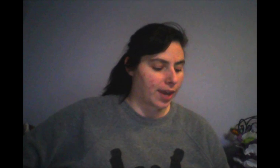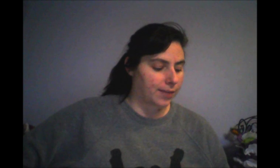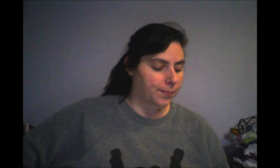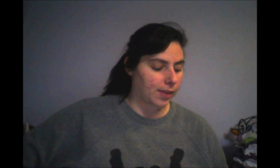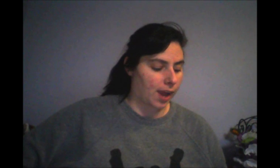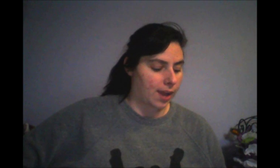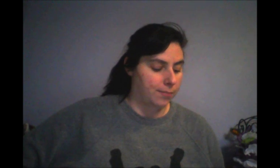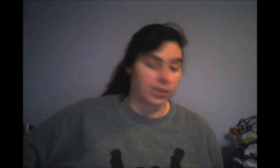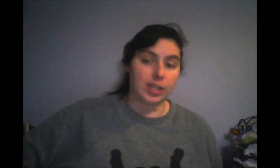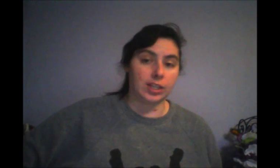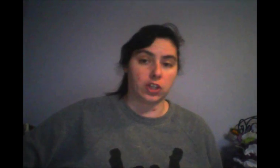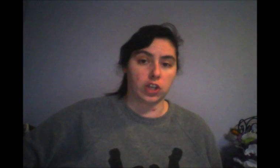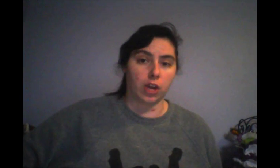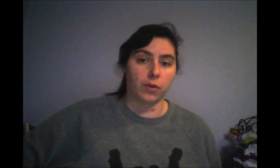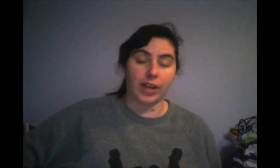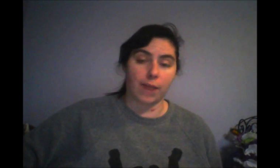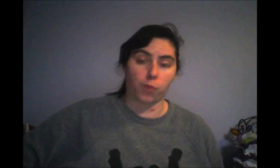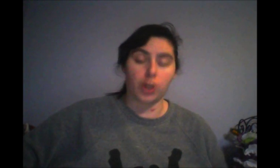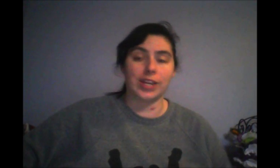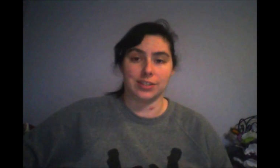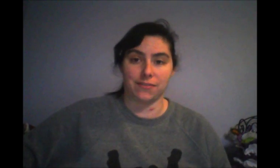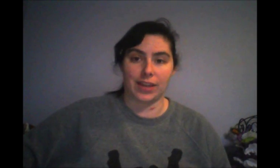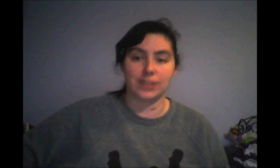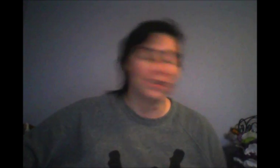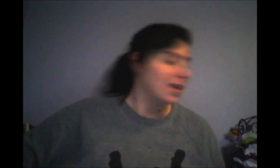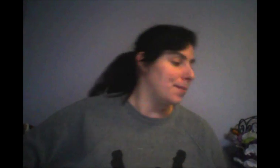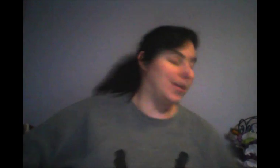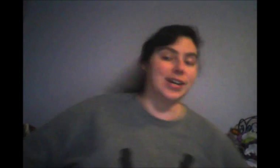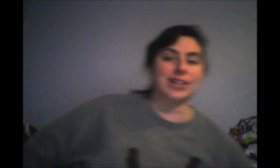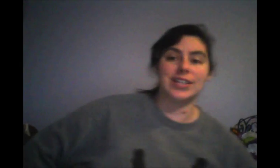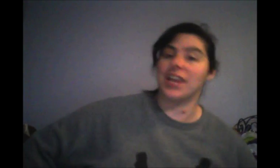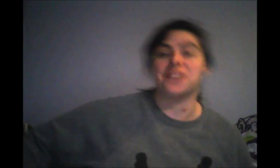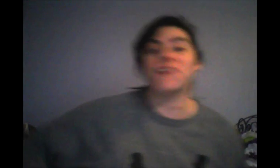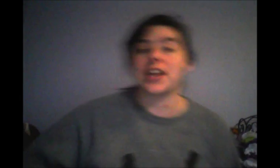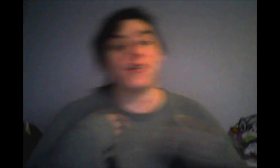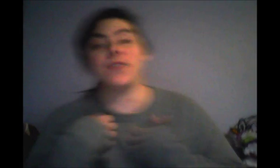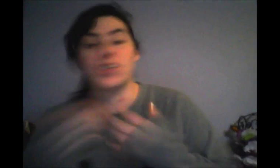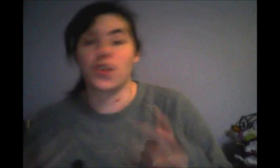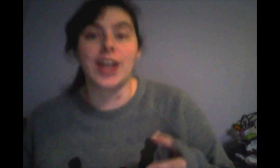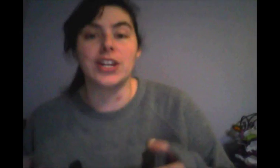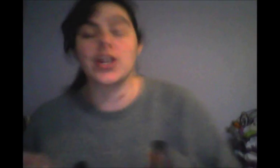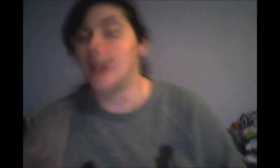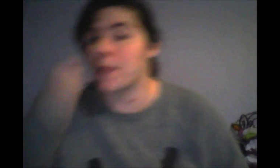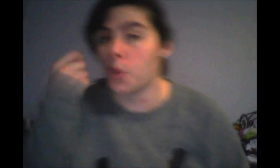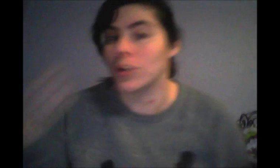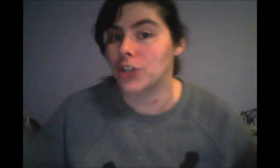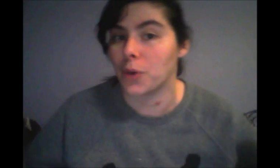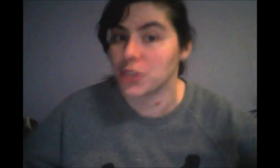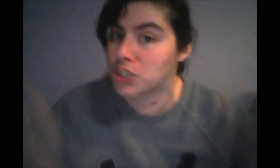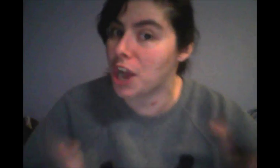I am seeing this show, and I'm working this event, because it's fucking Craving Strange, and I'm going to go to the show.